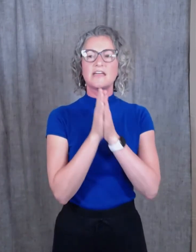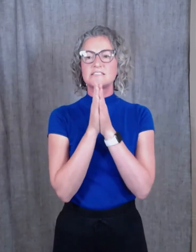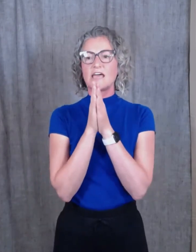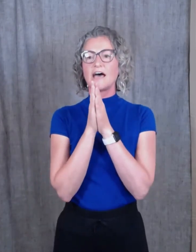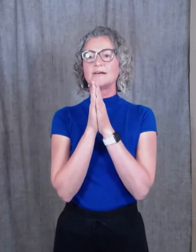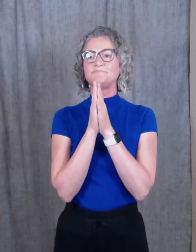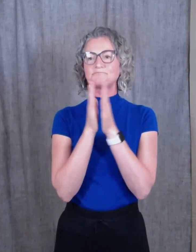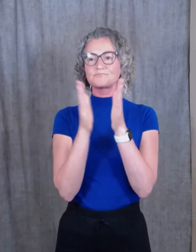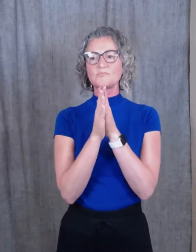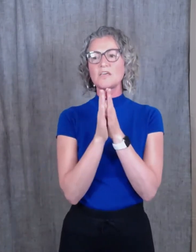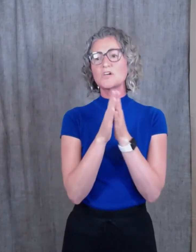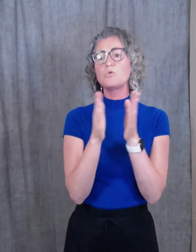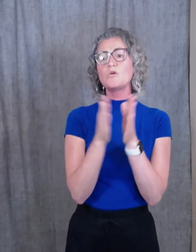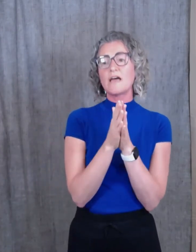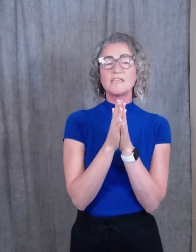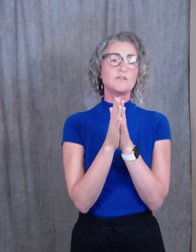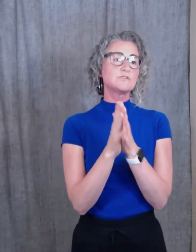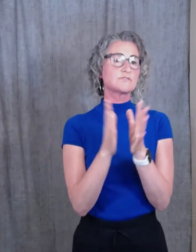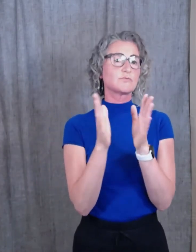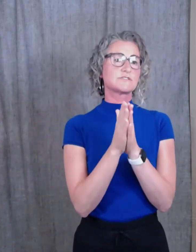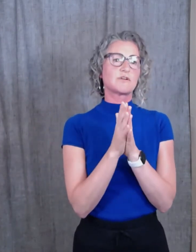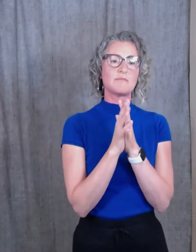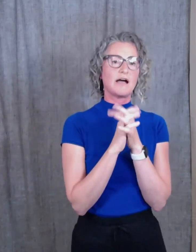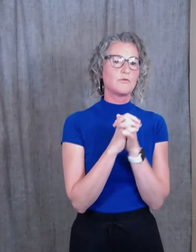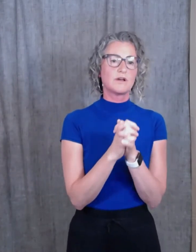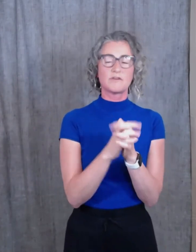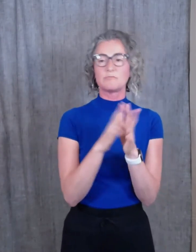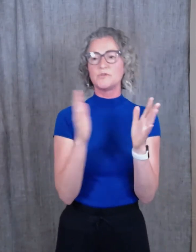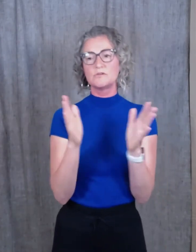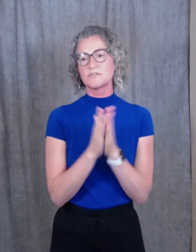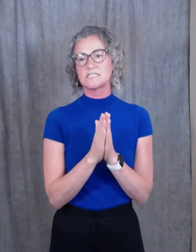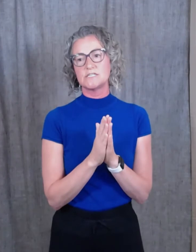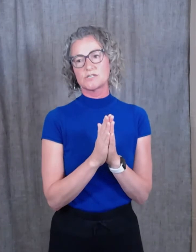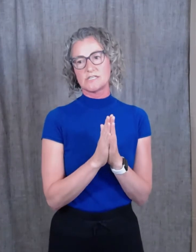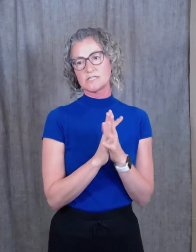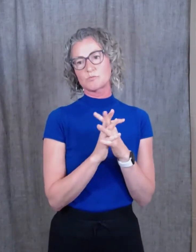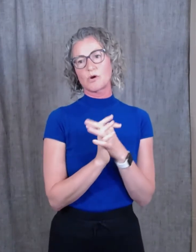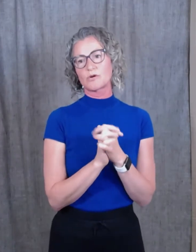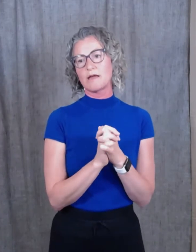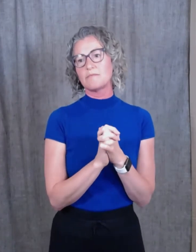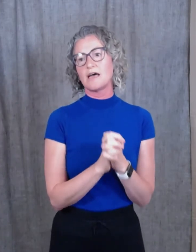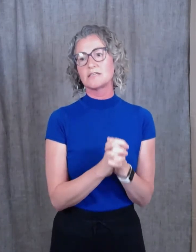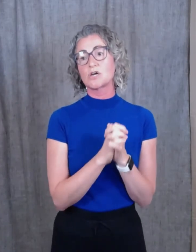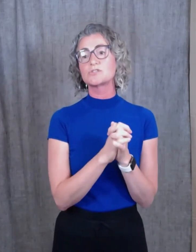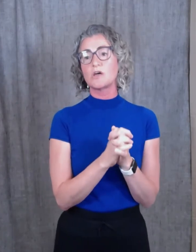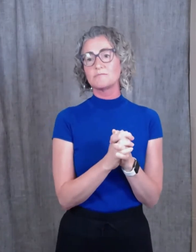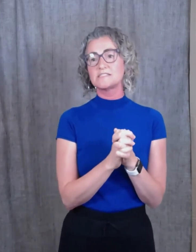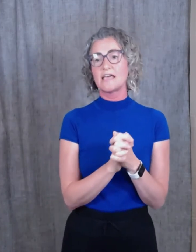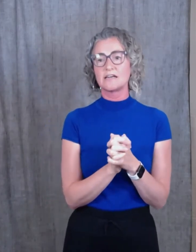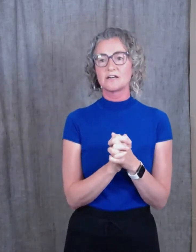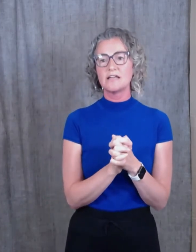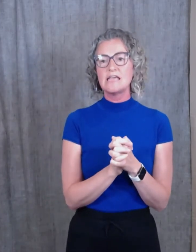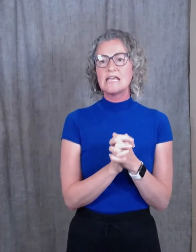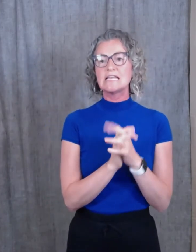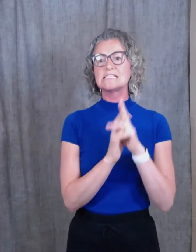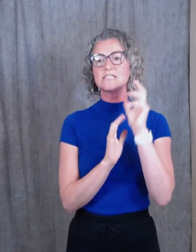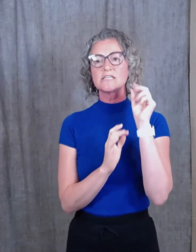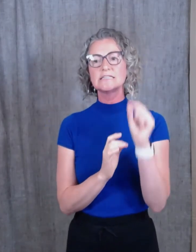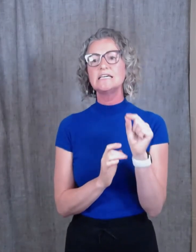the quote I used was from one of our beautiful teachers in this program, Dr. Tom Sanner. He said, to live